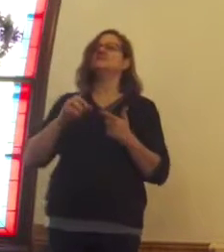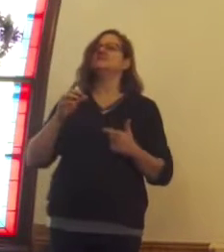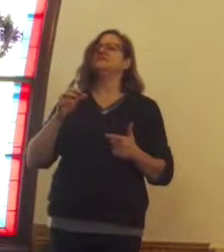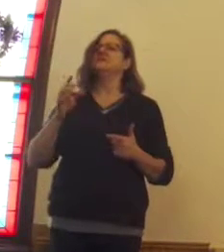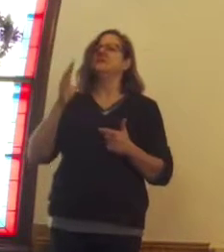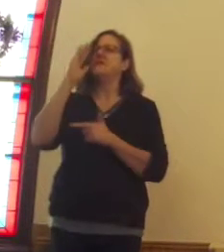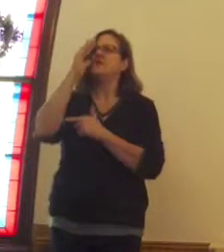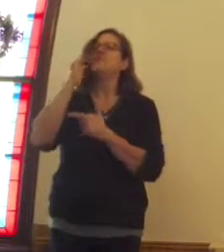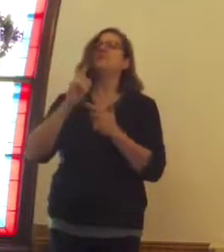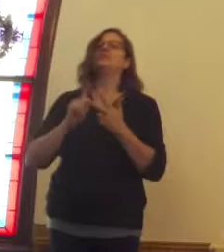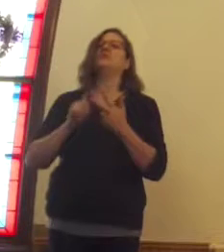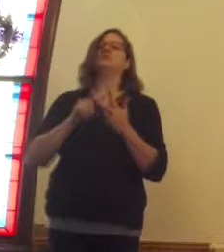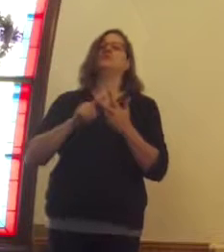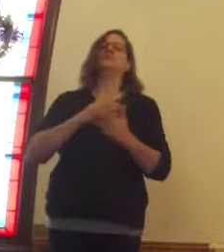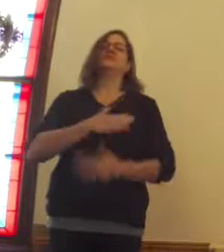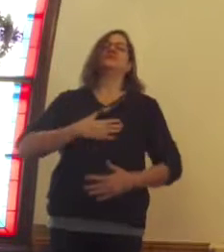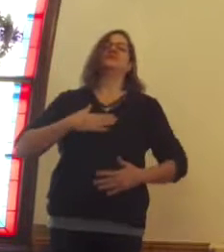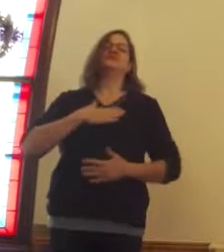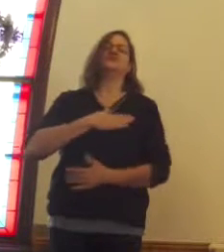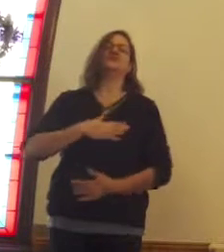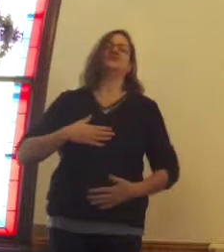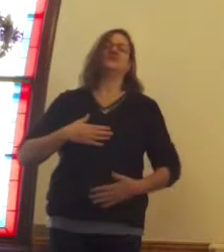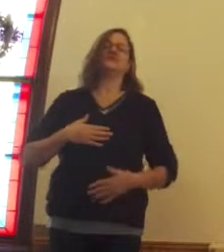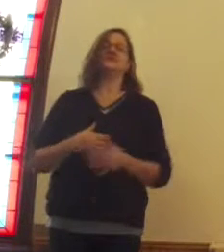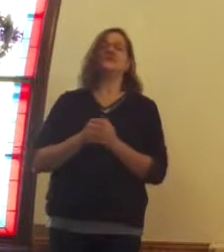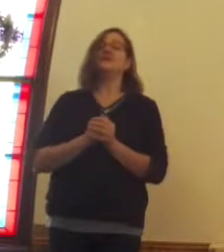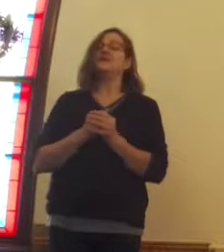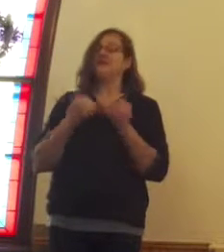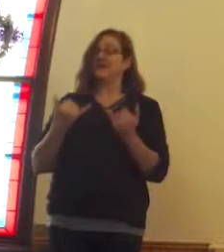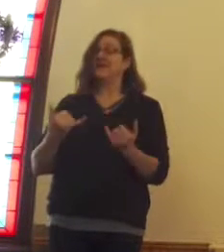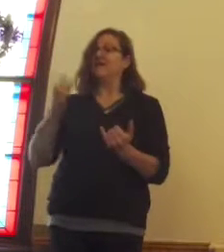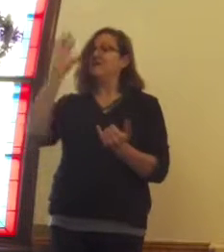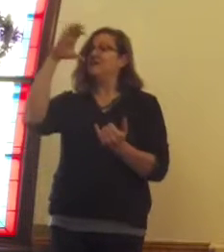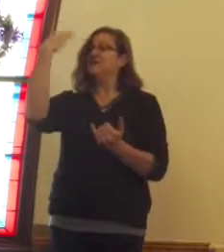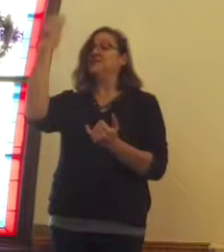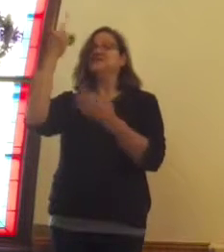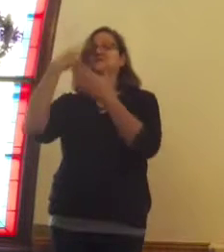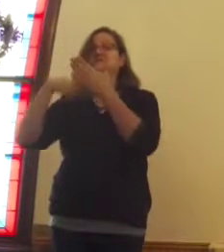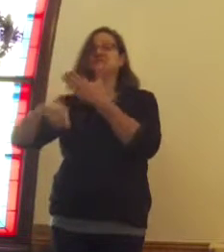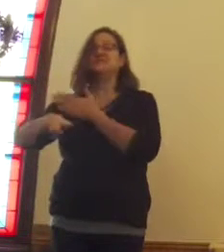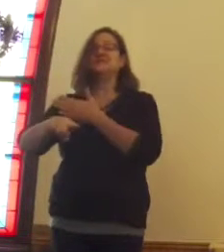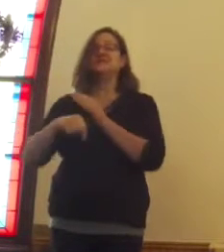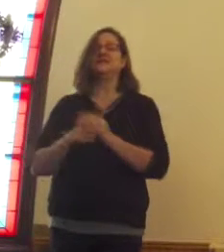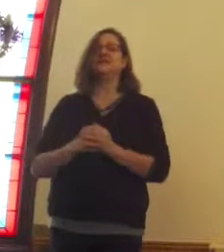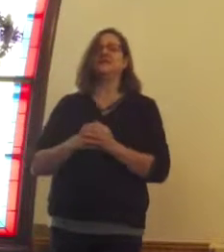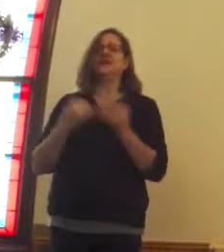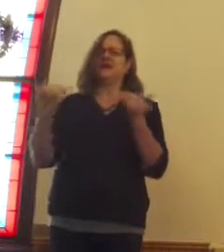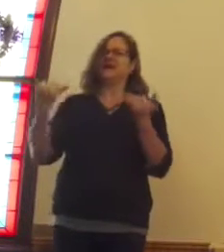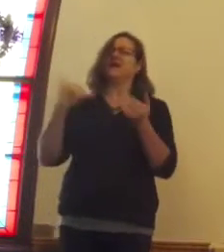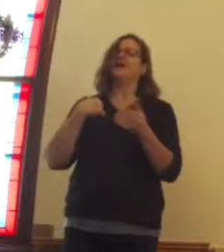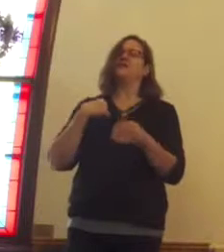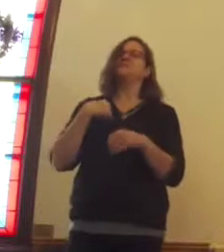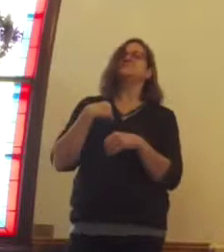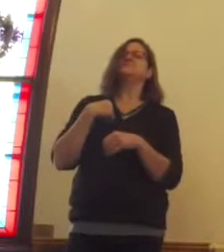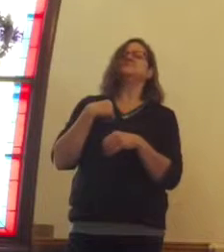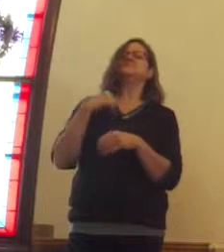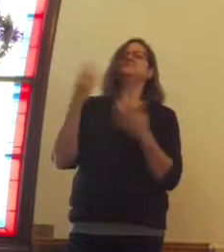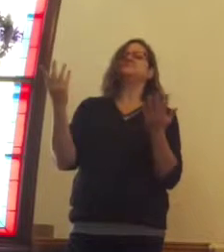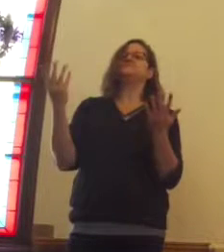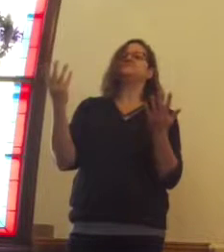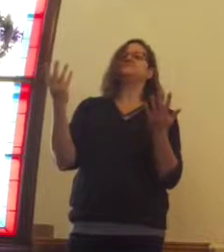And with Christmas just less than a week away, we come to that stop in our journey where we look and discover